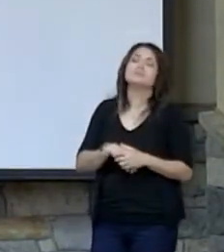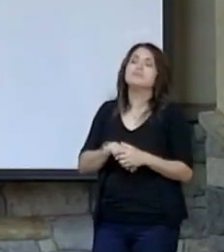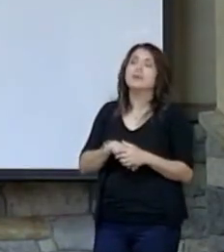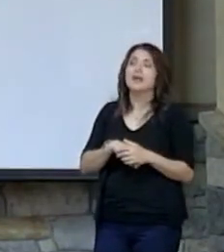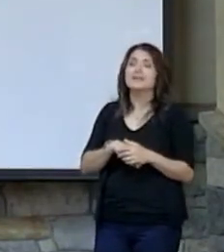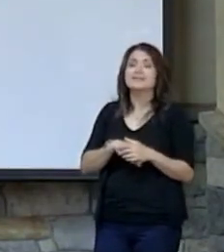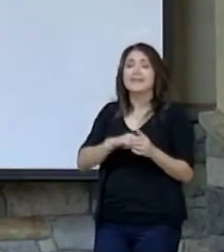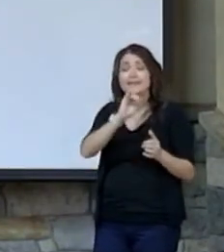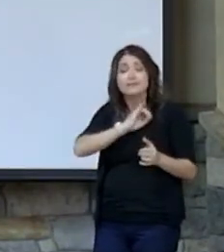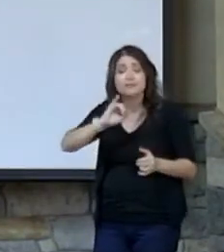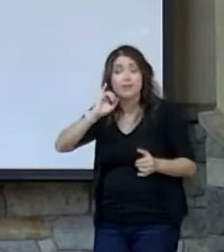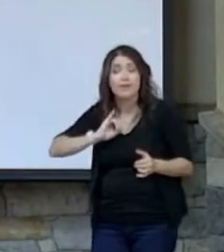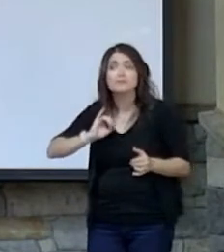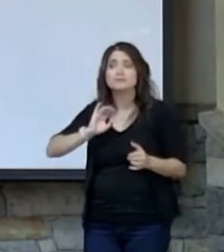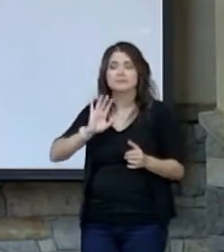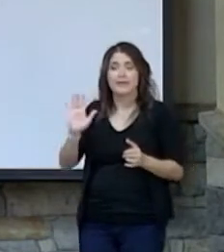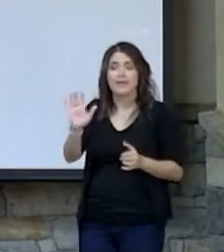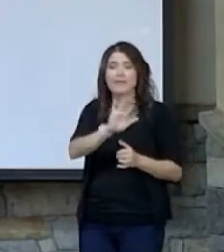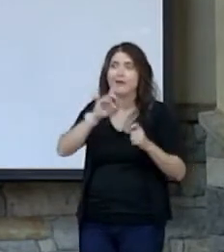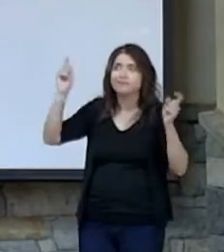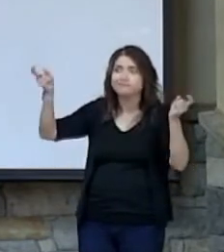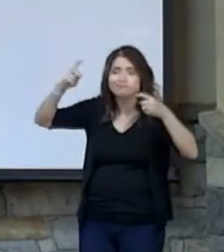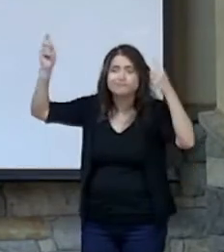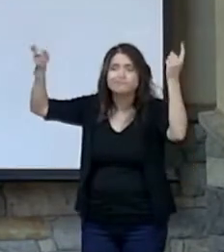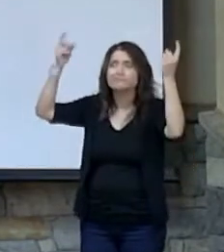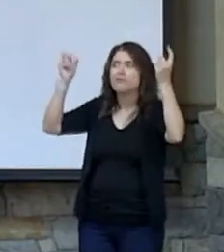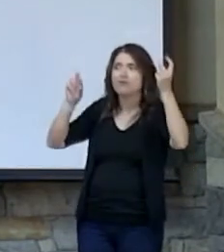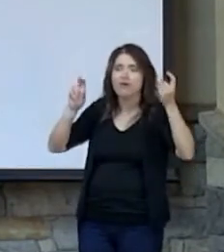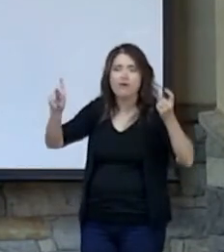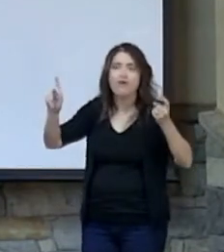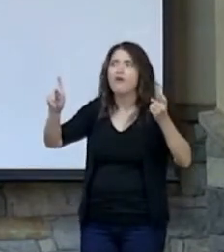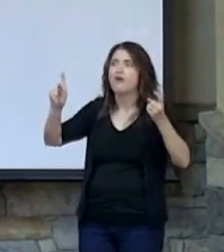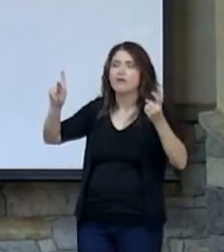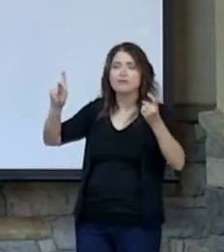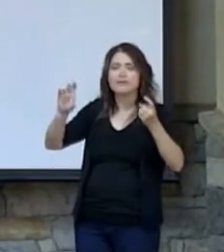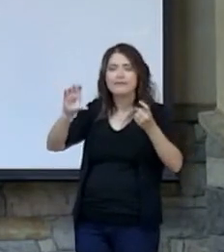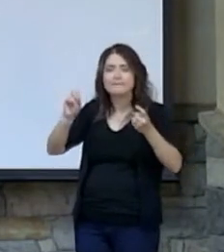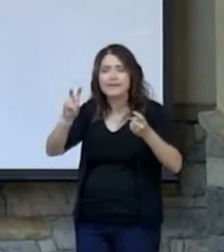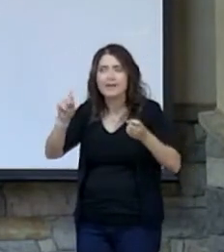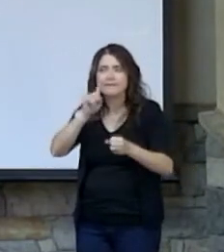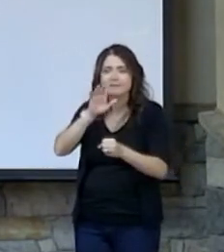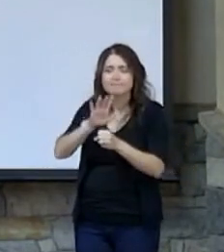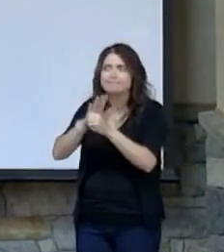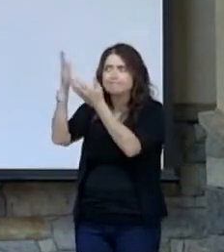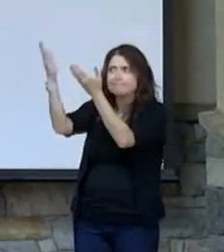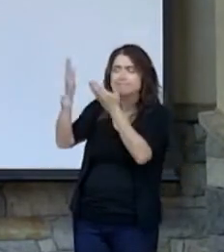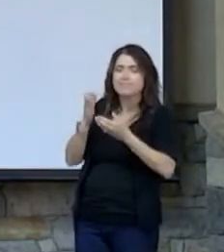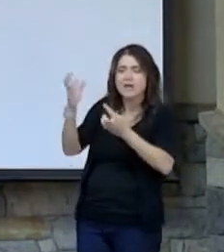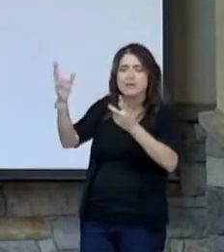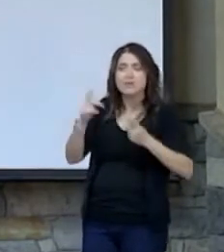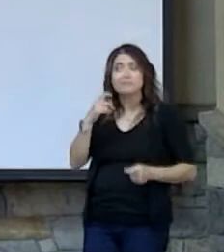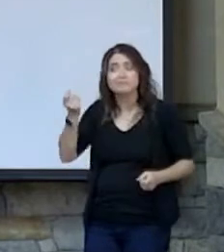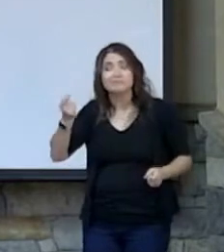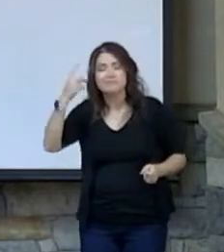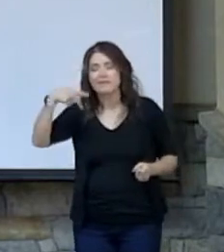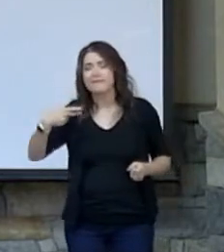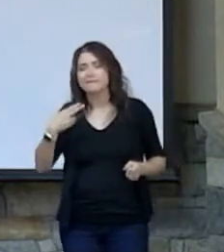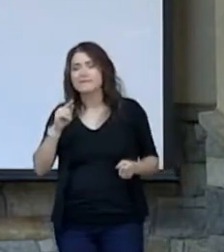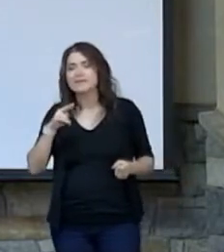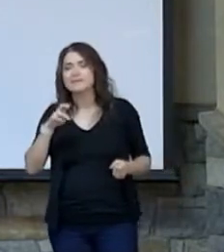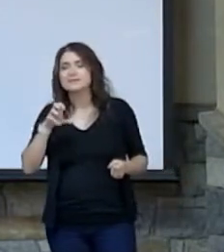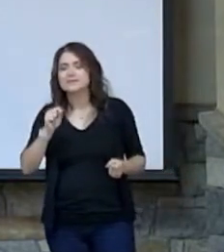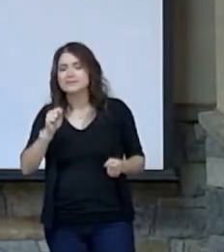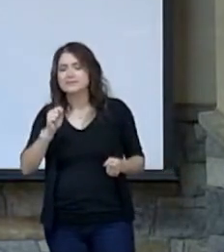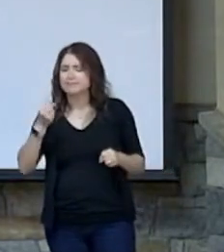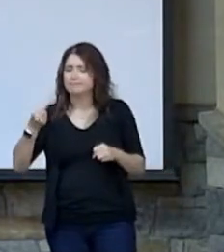Israelites are celebrating the Ark of the Covenant returning home, you see, the Philistine had defeated the Israelites in